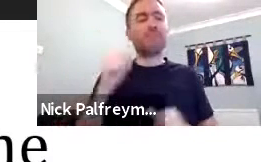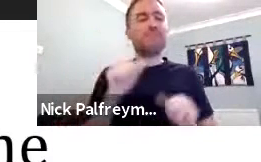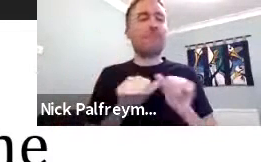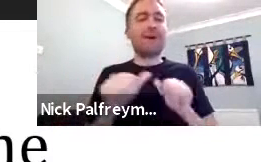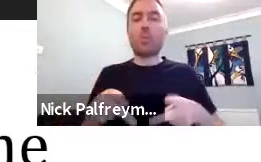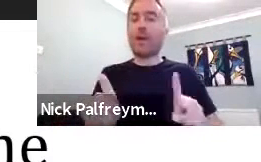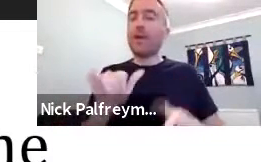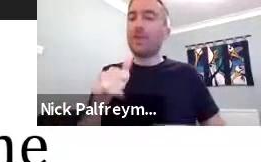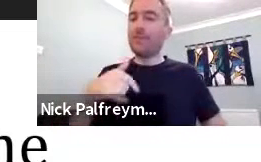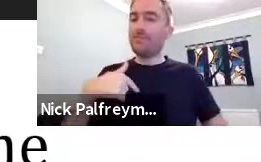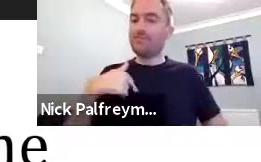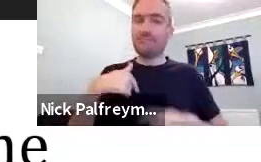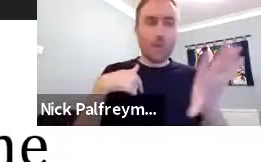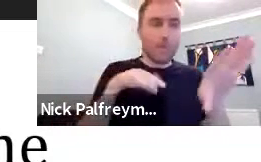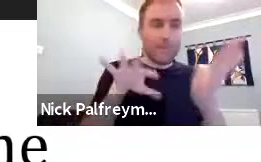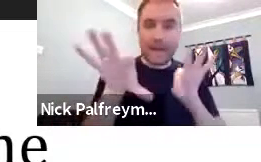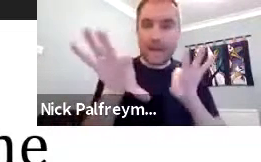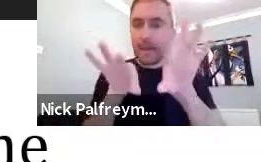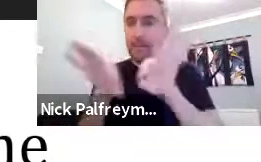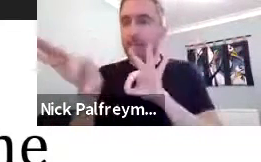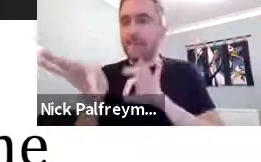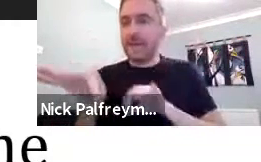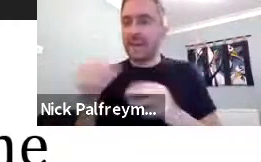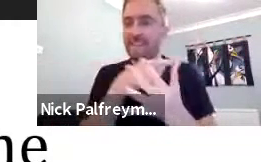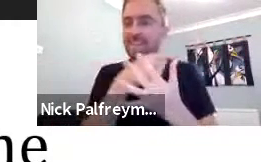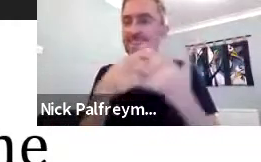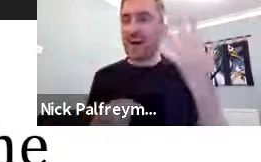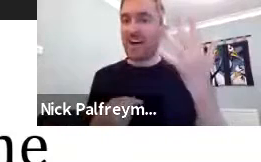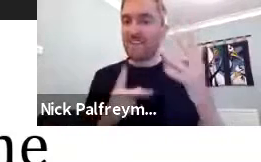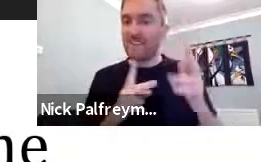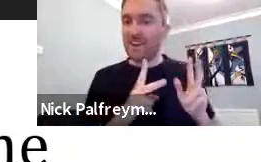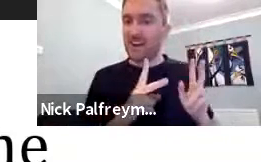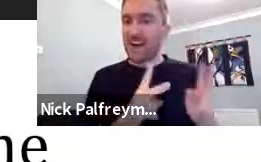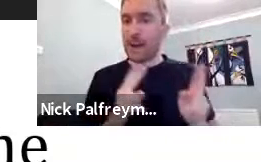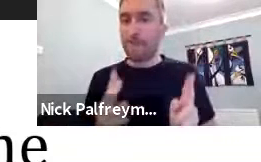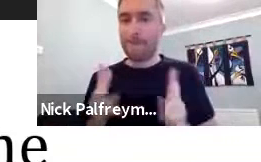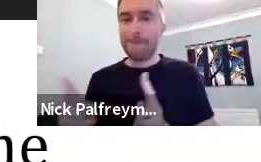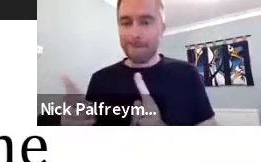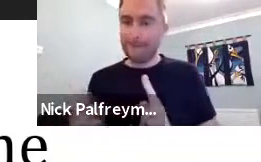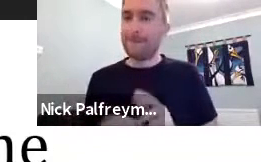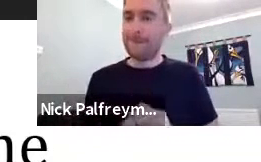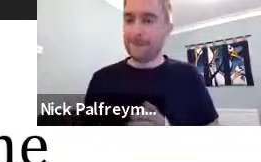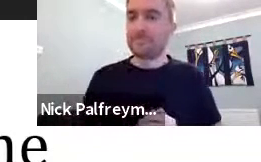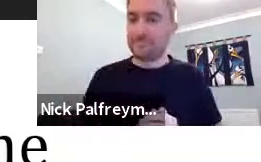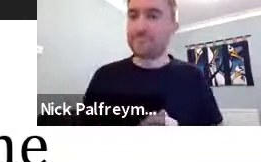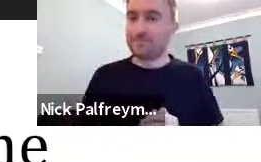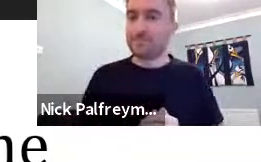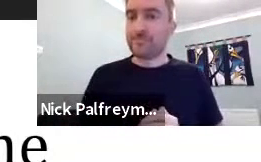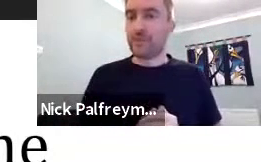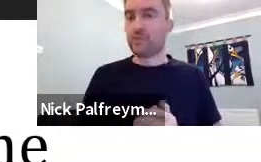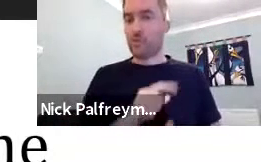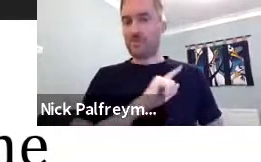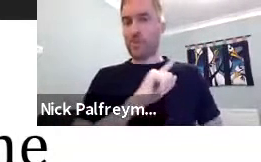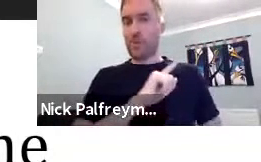this period of time. And I thought the best way would be to pick five clips,